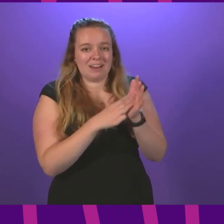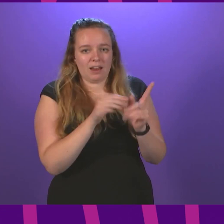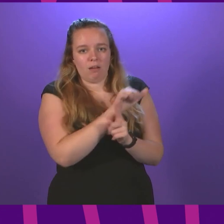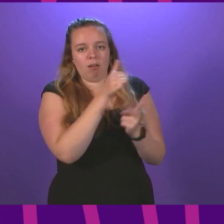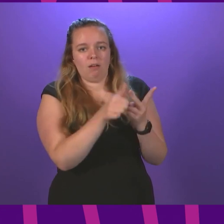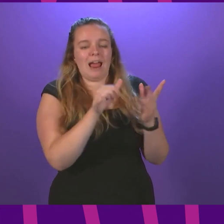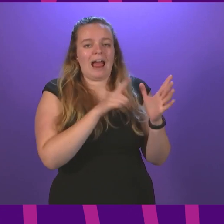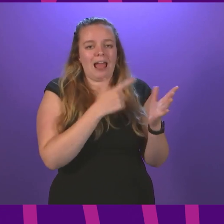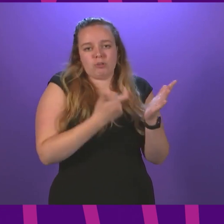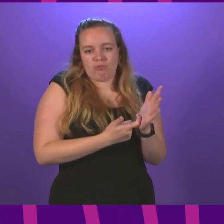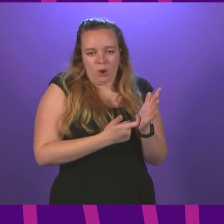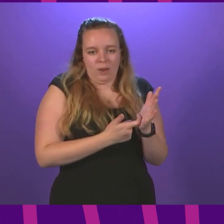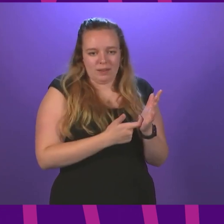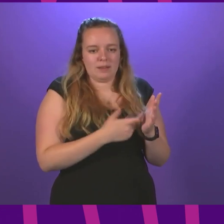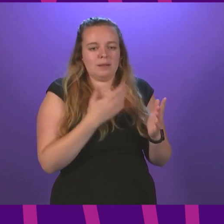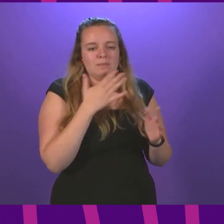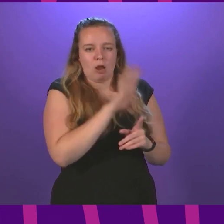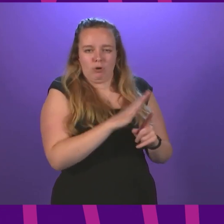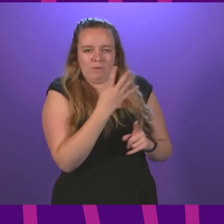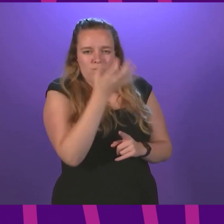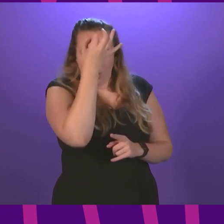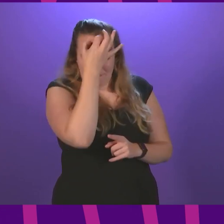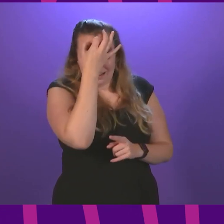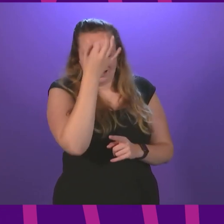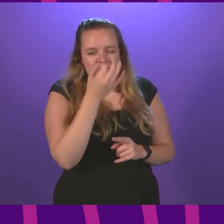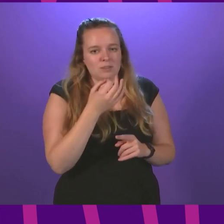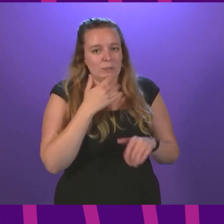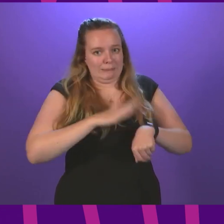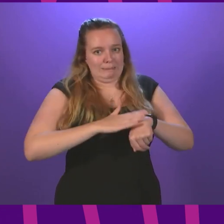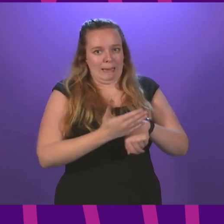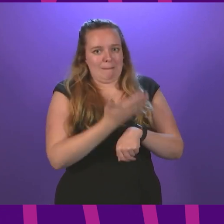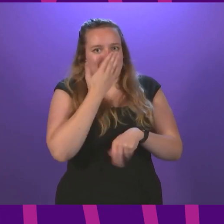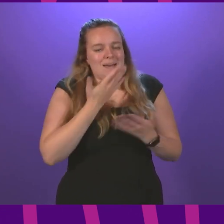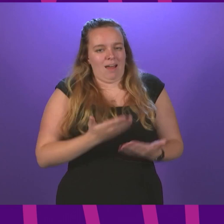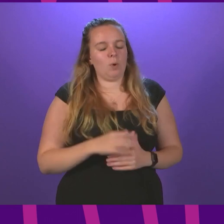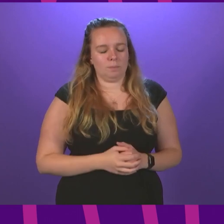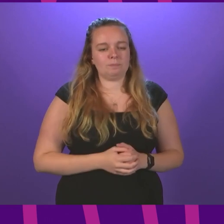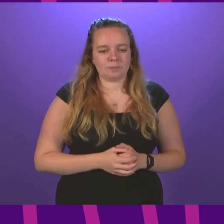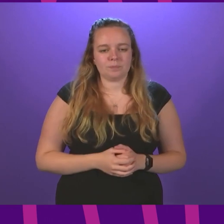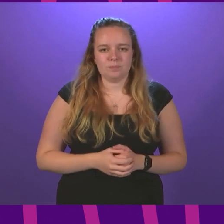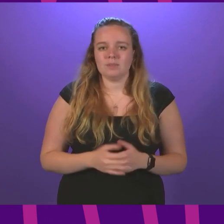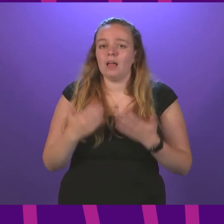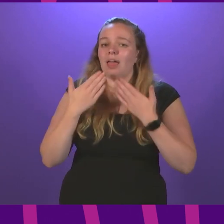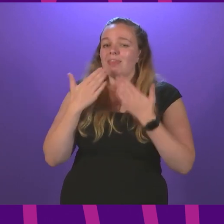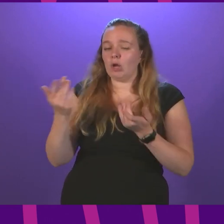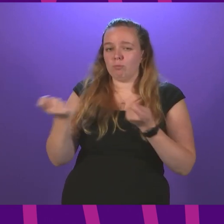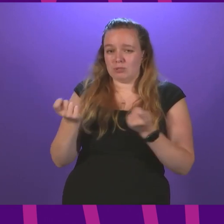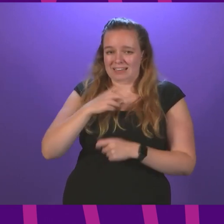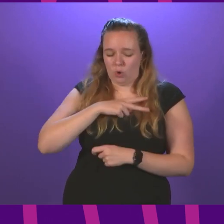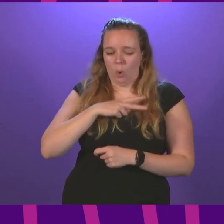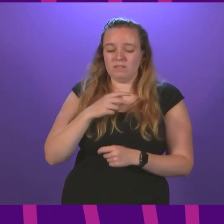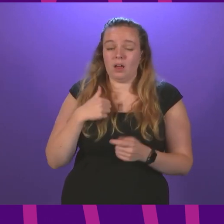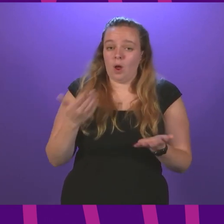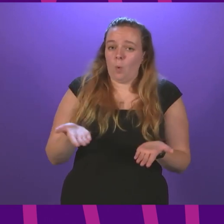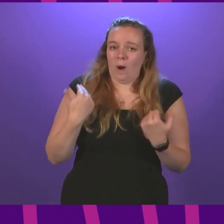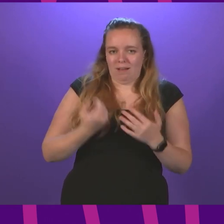followed by Alex Rowley. Ms McNair, around four minutes, and we have not got an awful lot of time in hand now. Thank you, residing officer. I welcome the